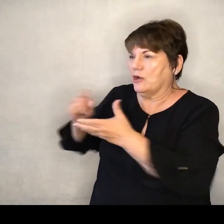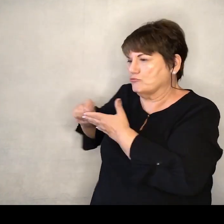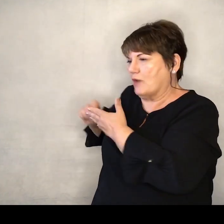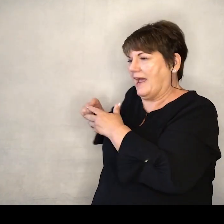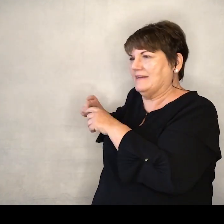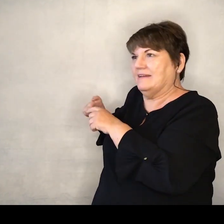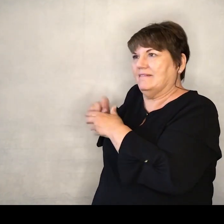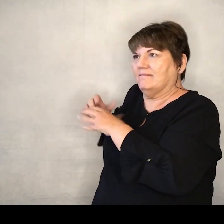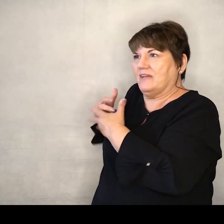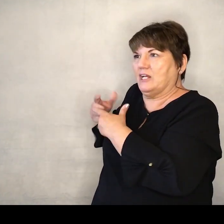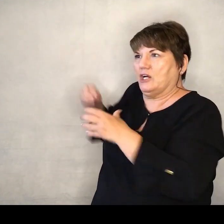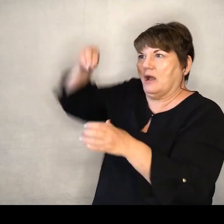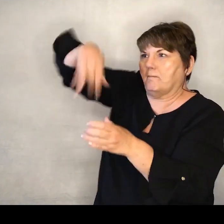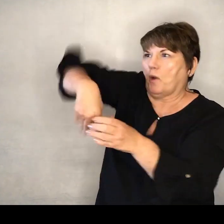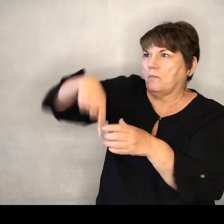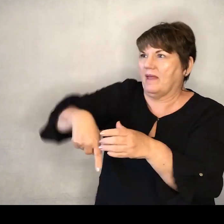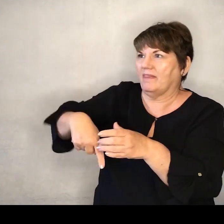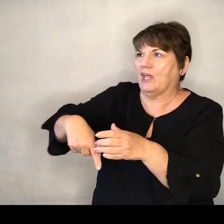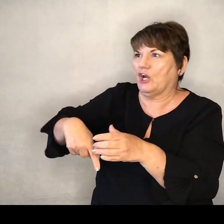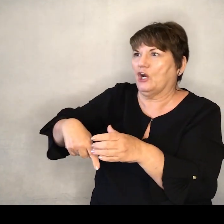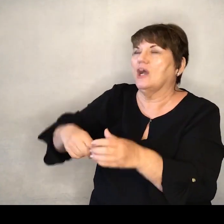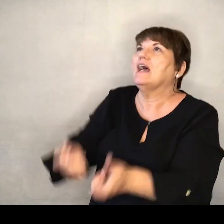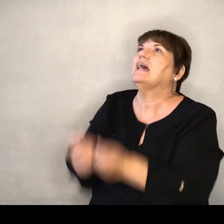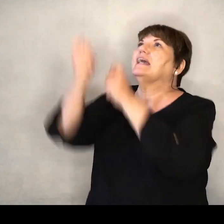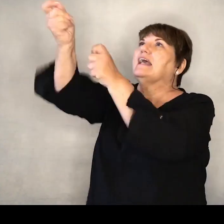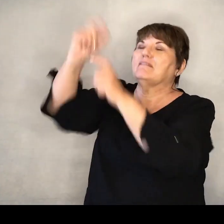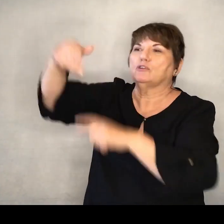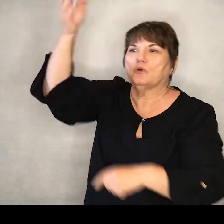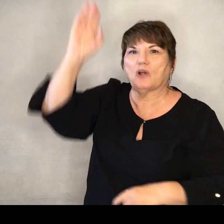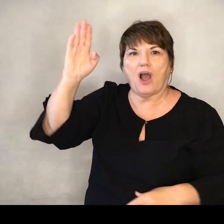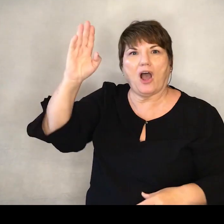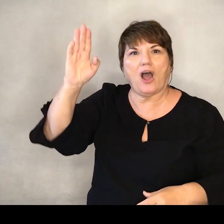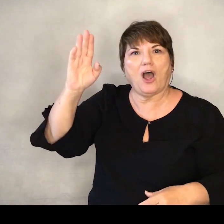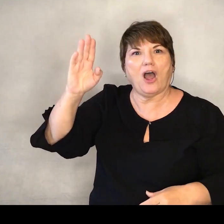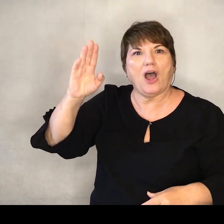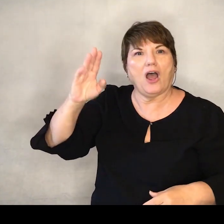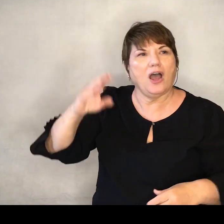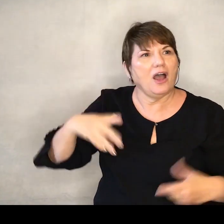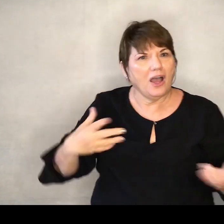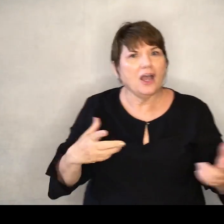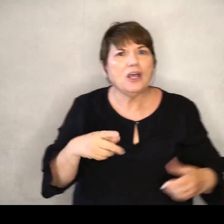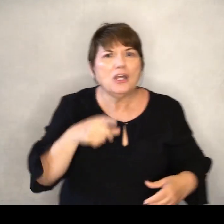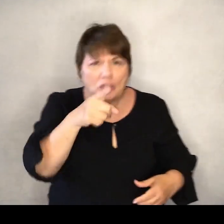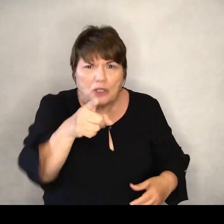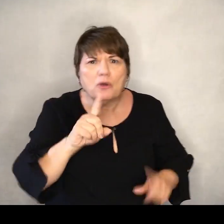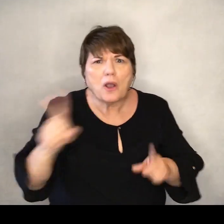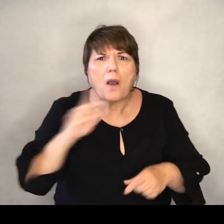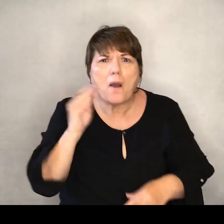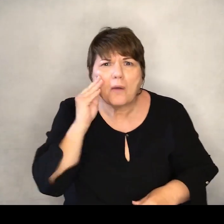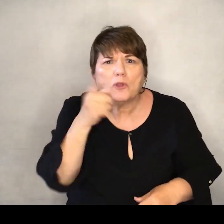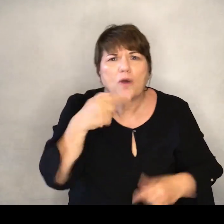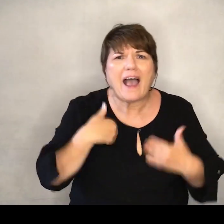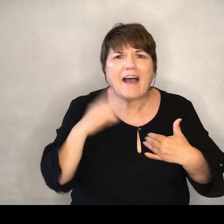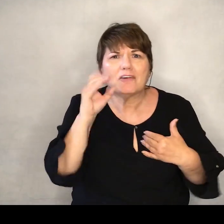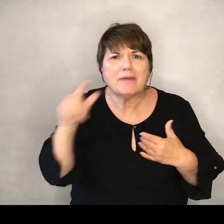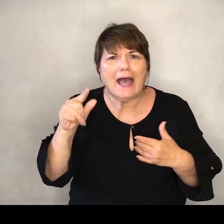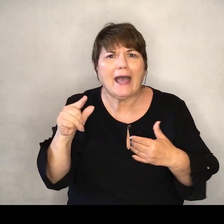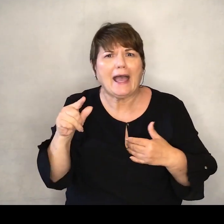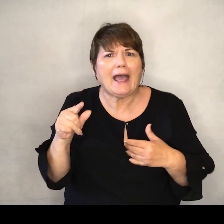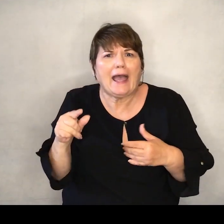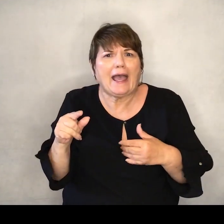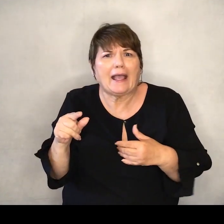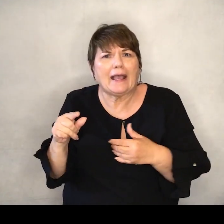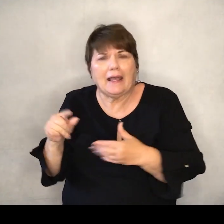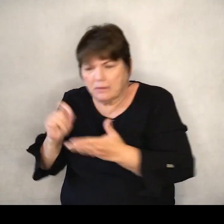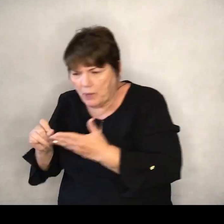semblance of giving them up to God. Go home and get a little paper lunch bag, and post it, and